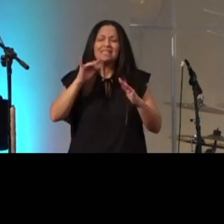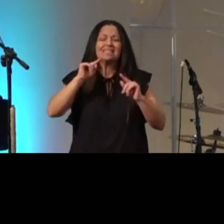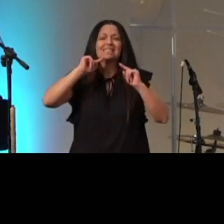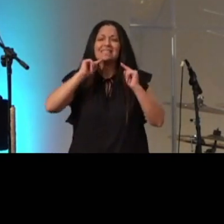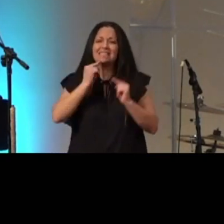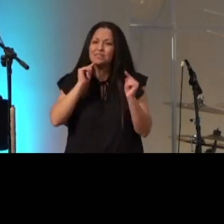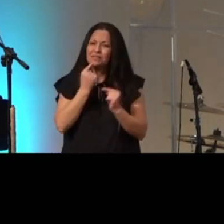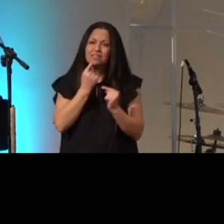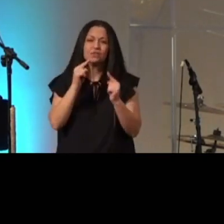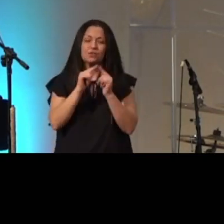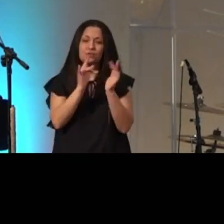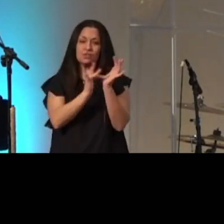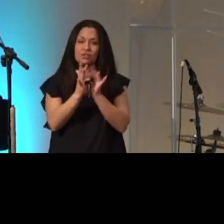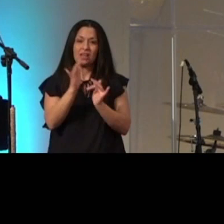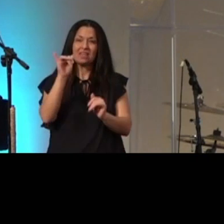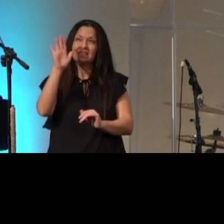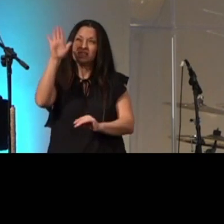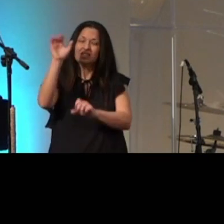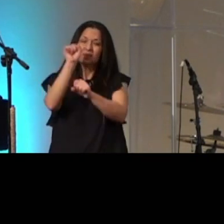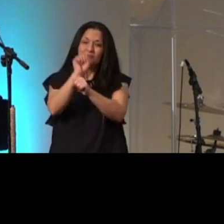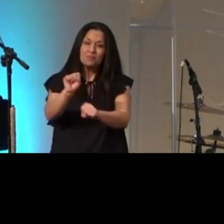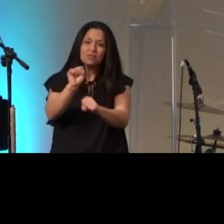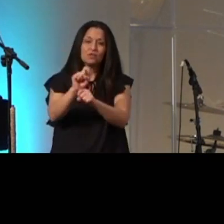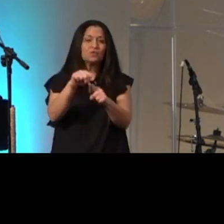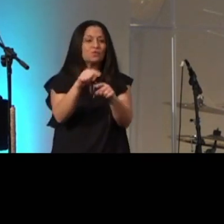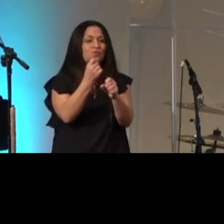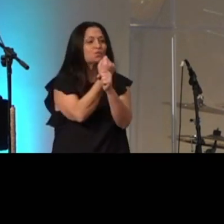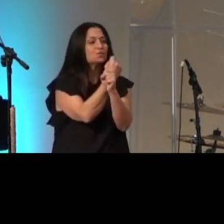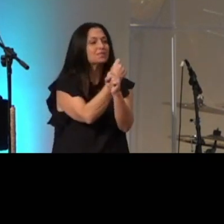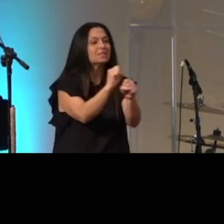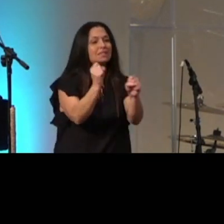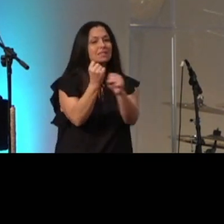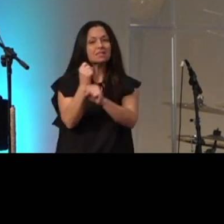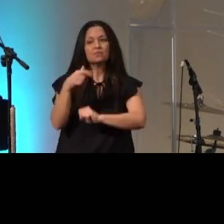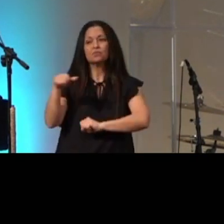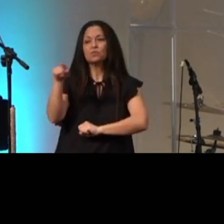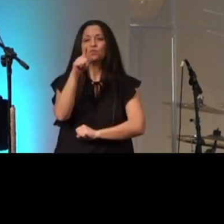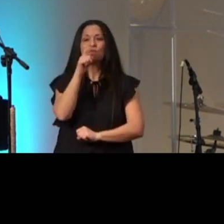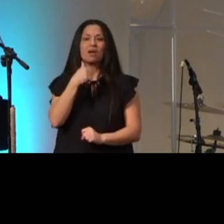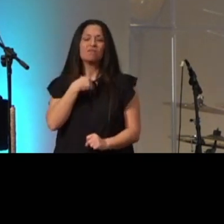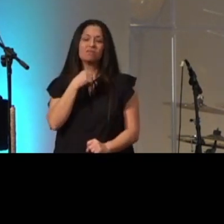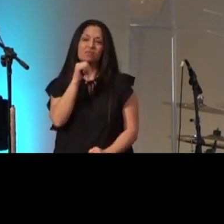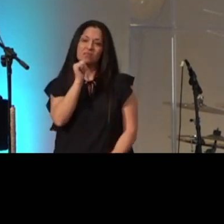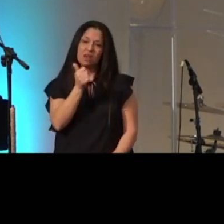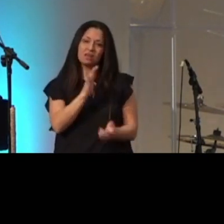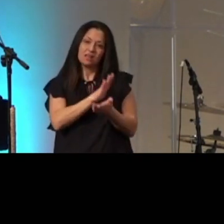his mission to redeem those with impure hearts